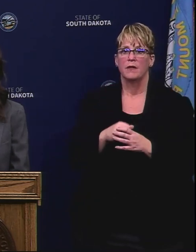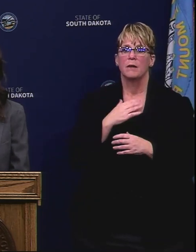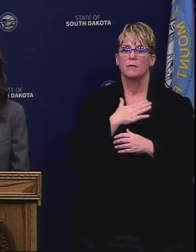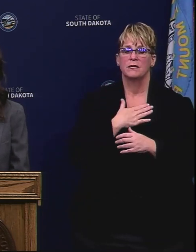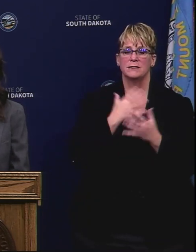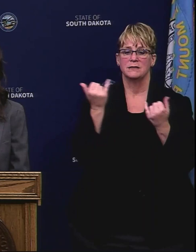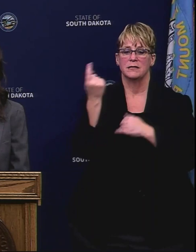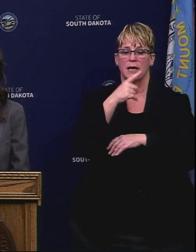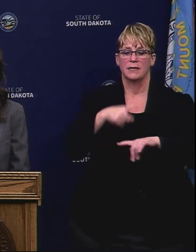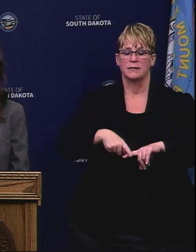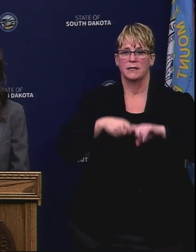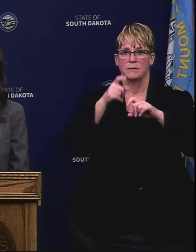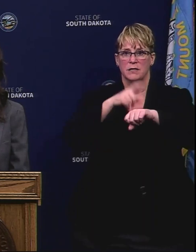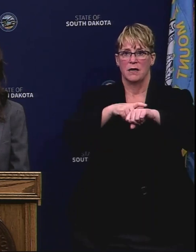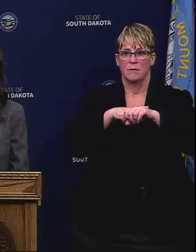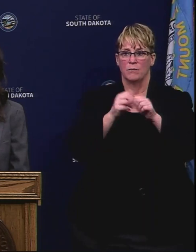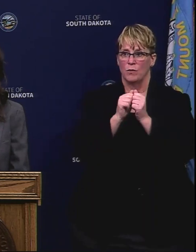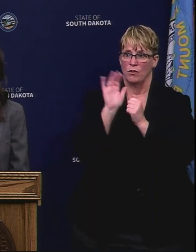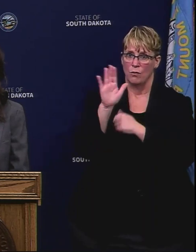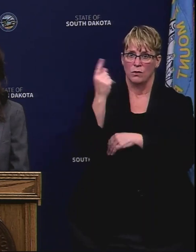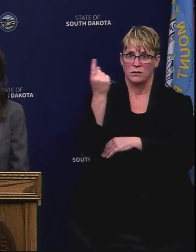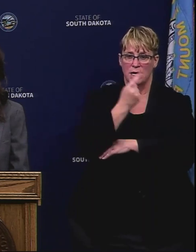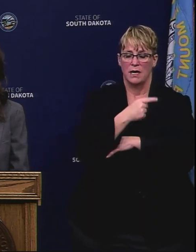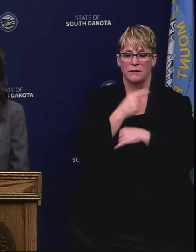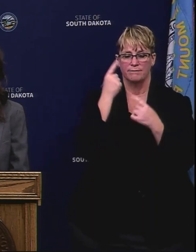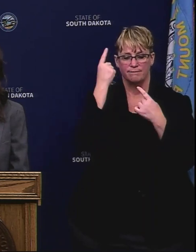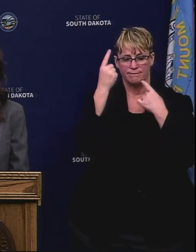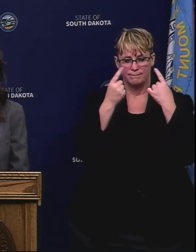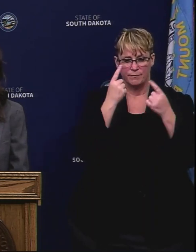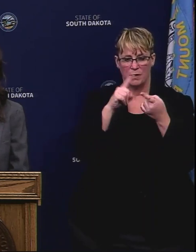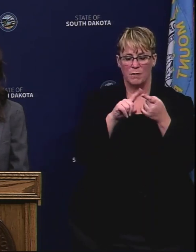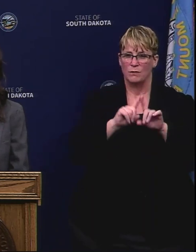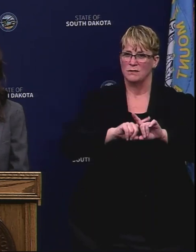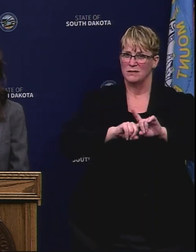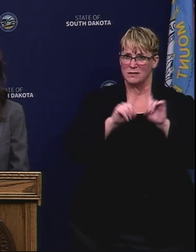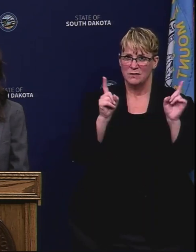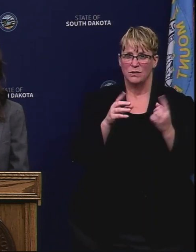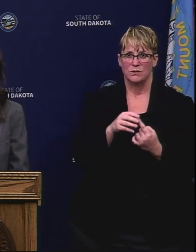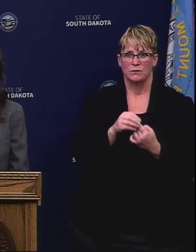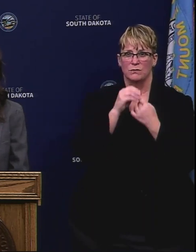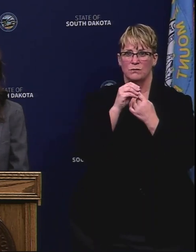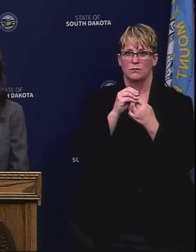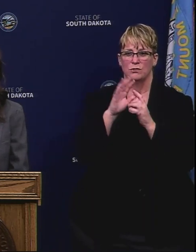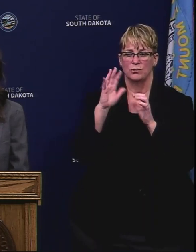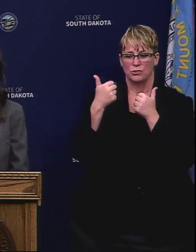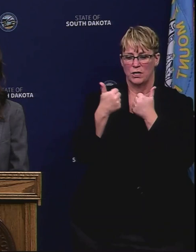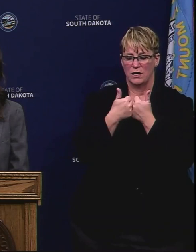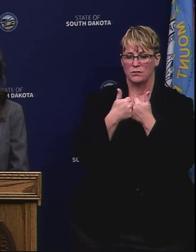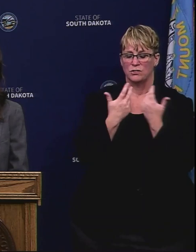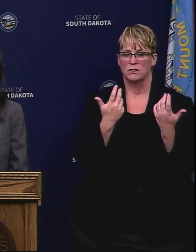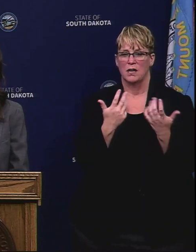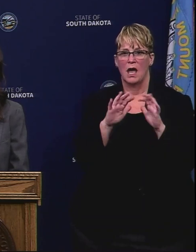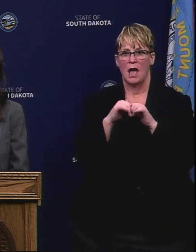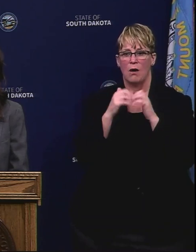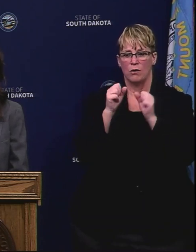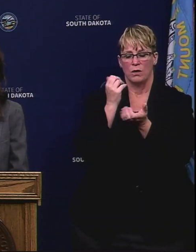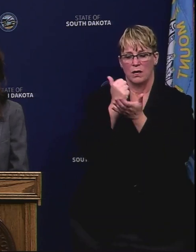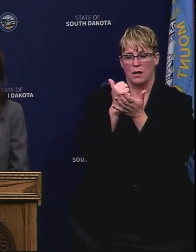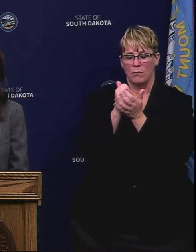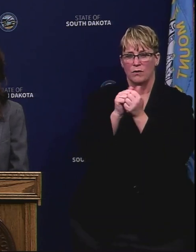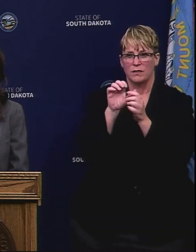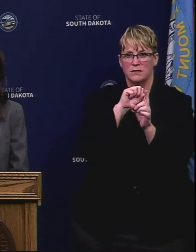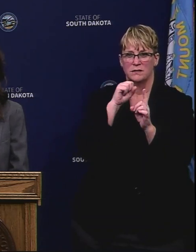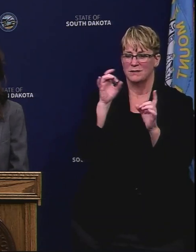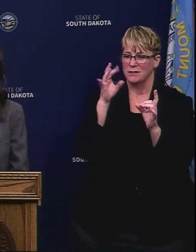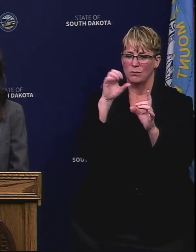minute today throughout your day and think about these unique challenges. See what you can do to draw awareness to this situation